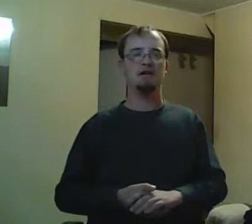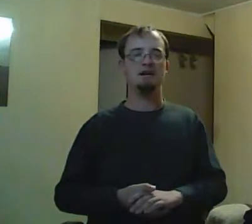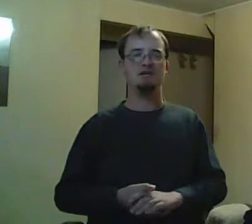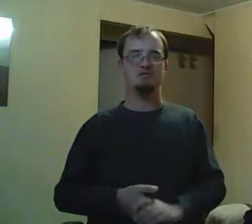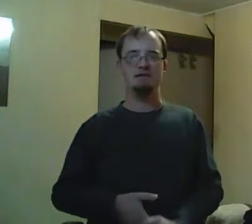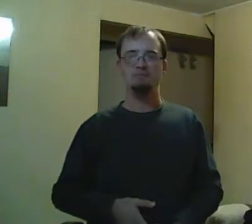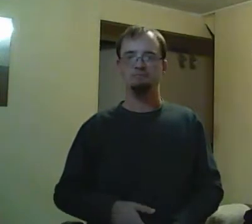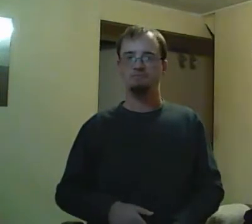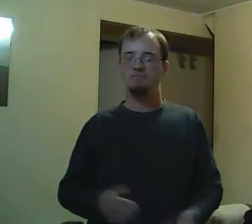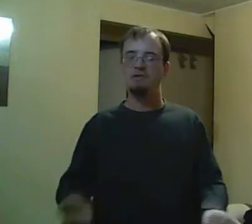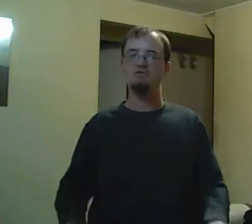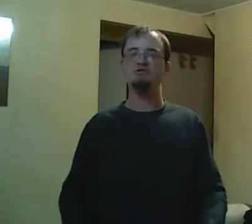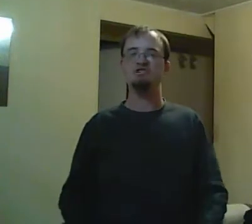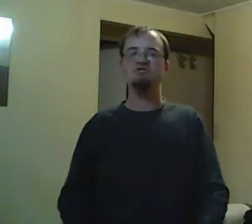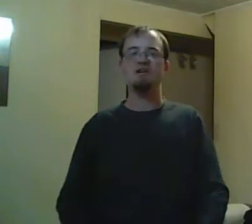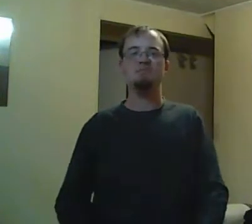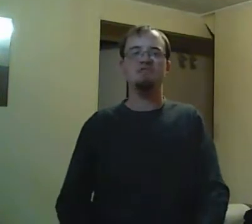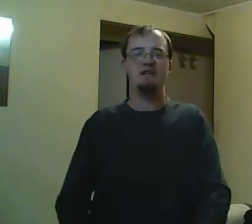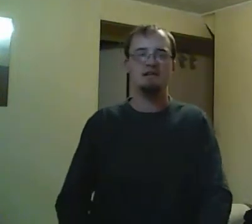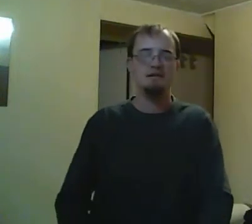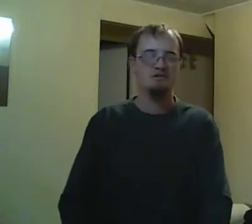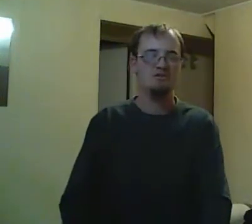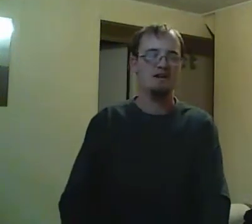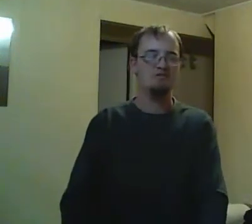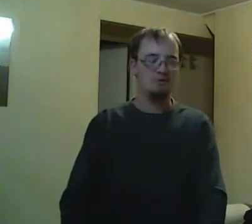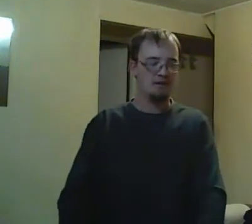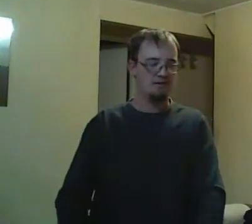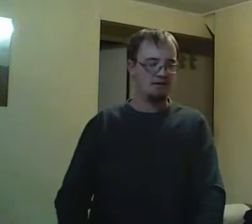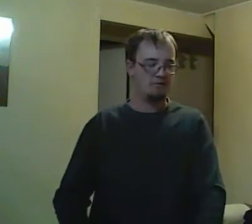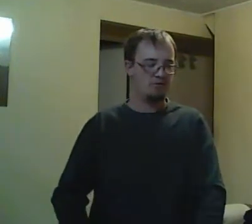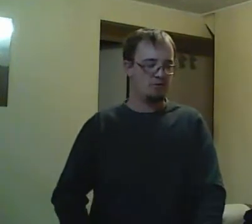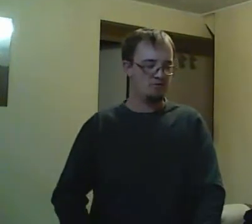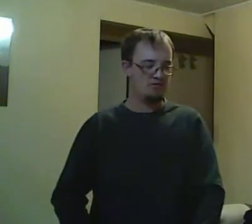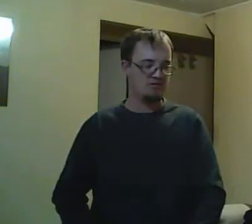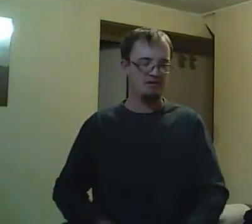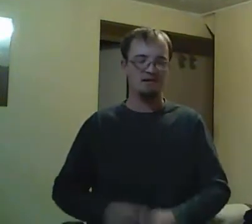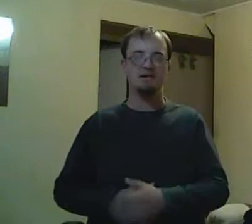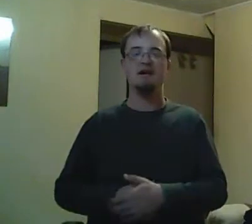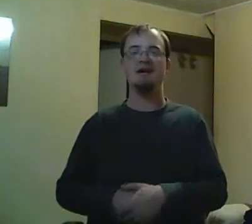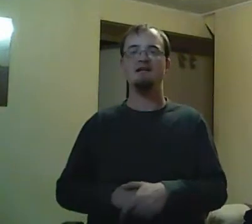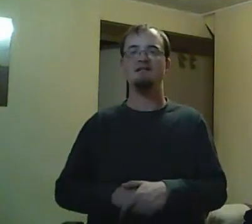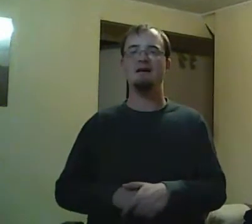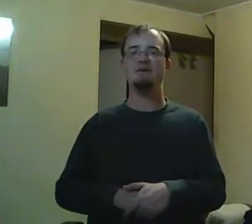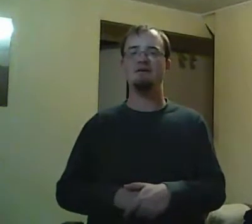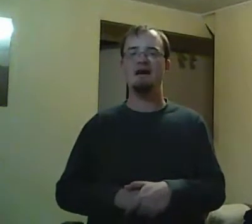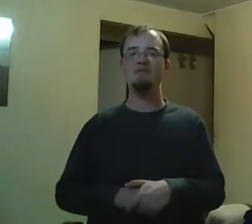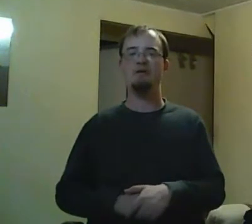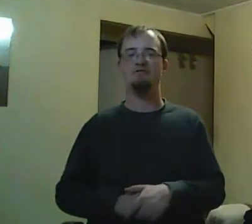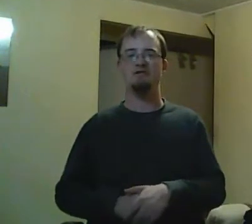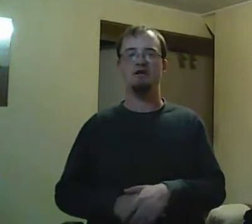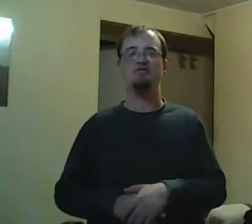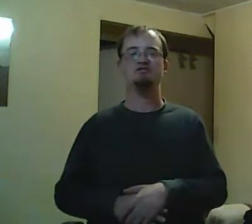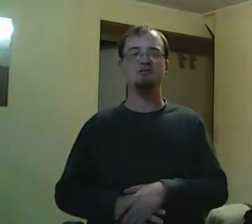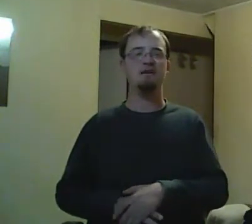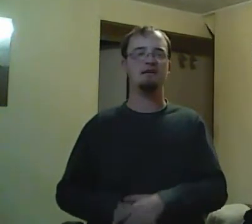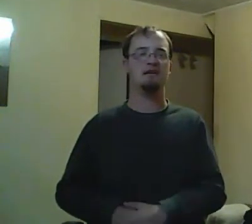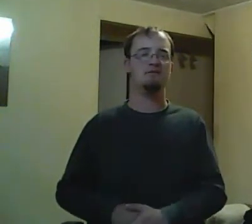A lot of aftermaths and all that, so, yeah. Do note that a lot of my videos, I think all my videos